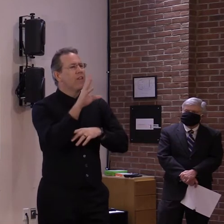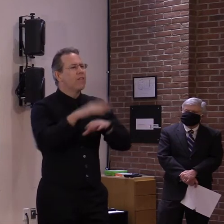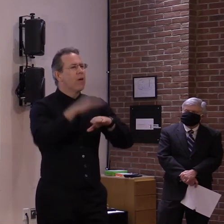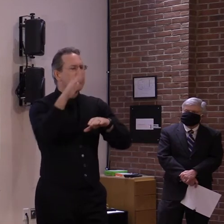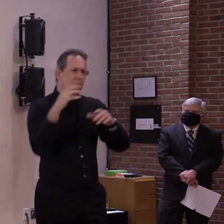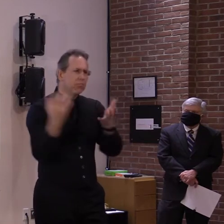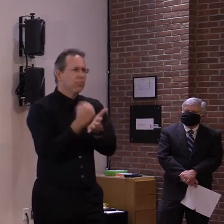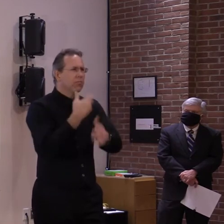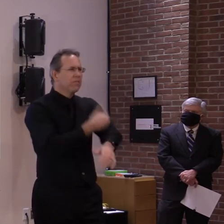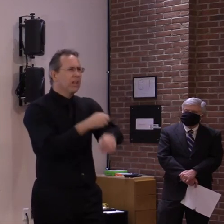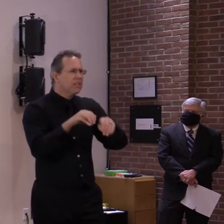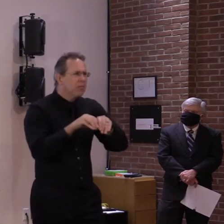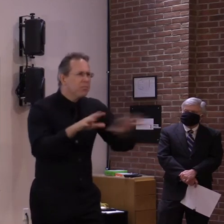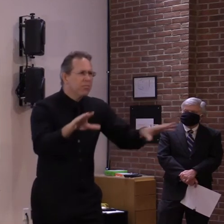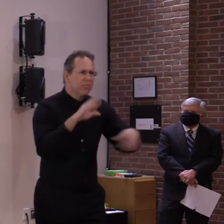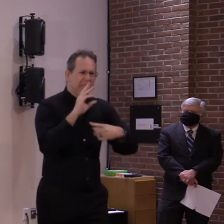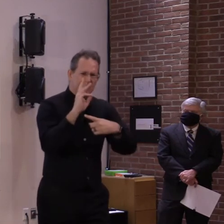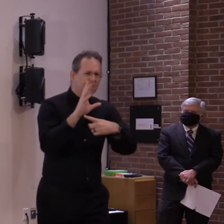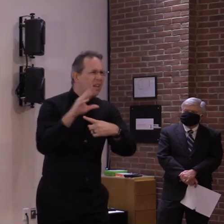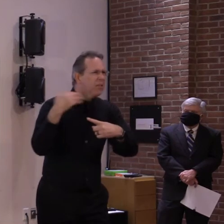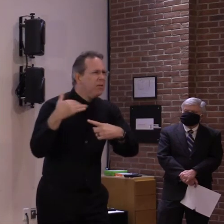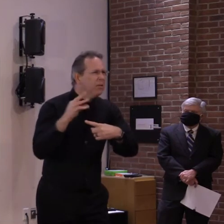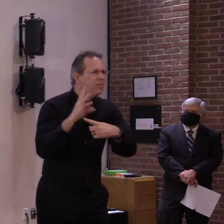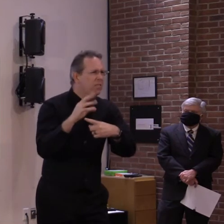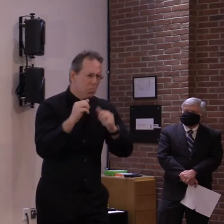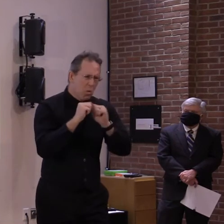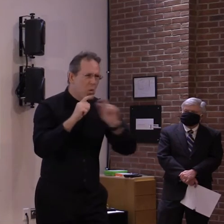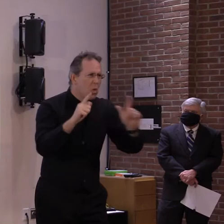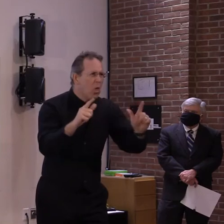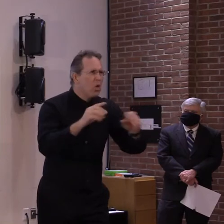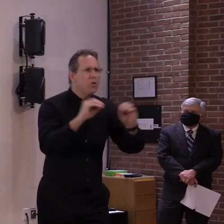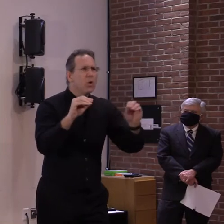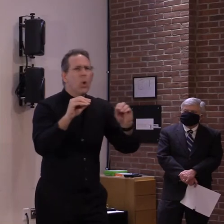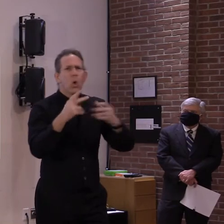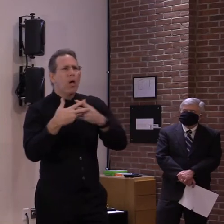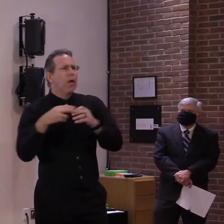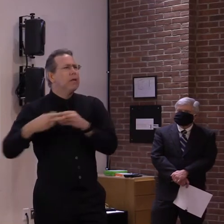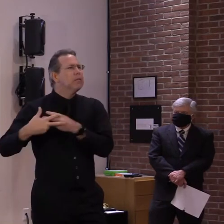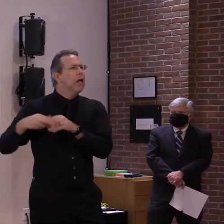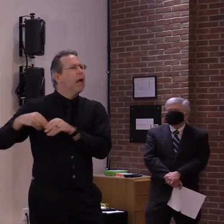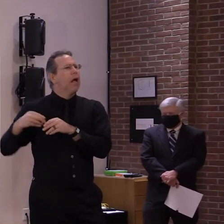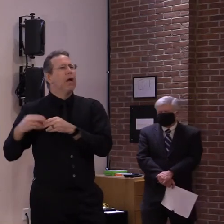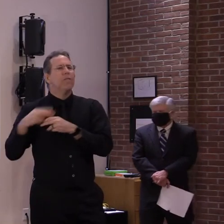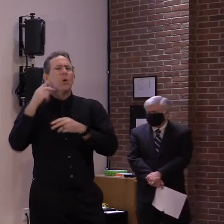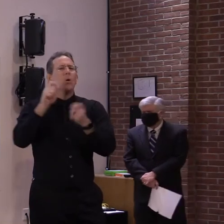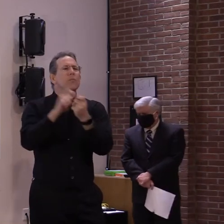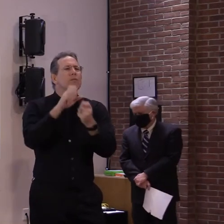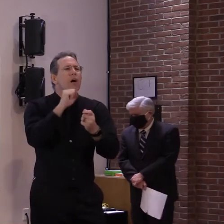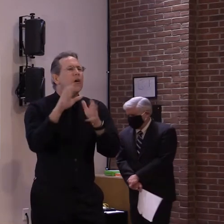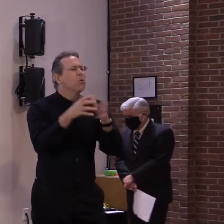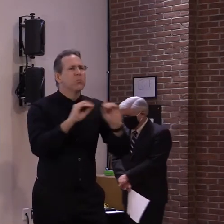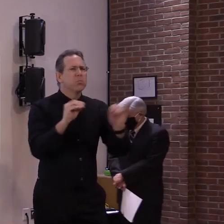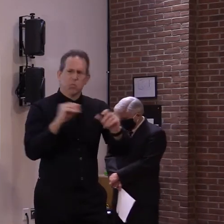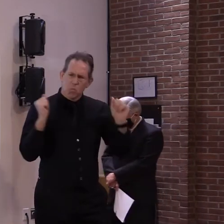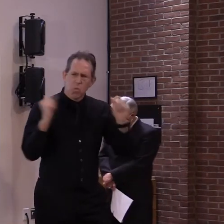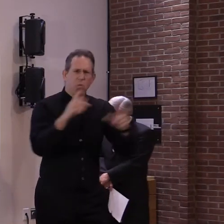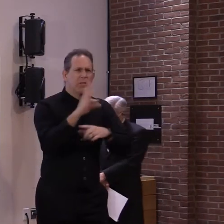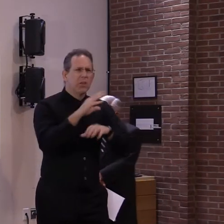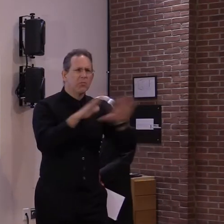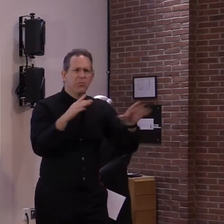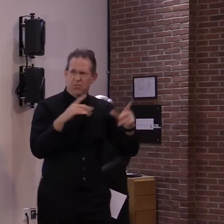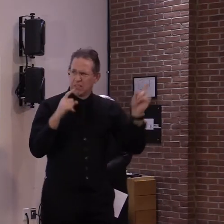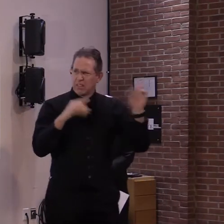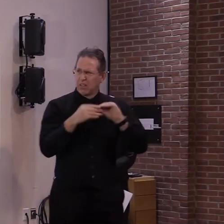the federal government. So is that the reason you're sticking with 75-plus? Well, again, and I may have Secretary Smith